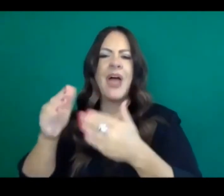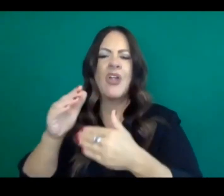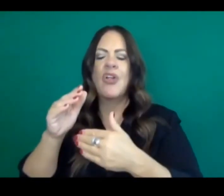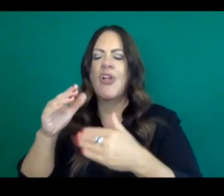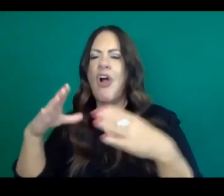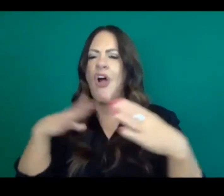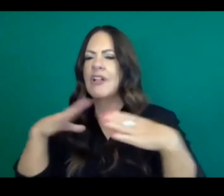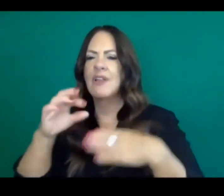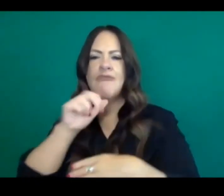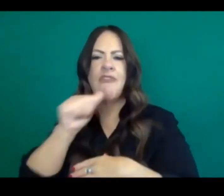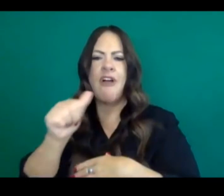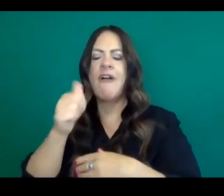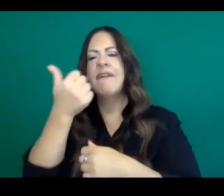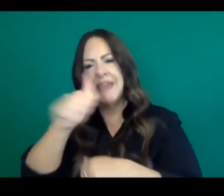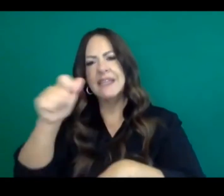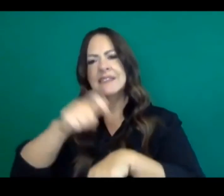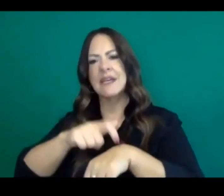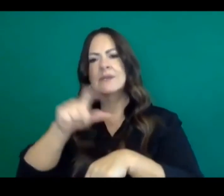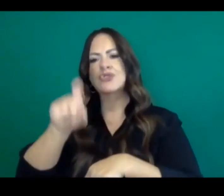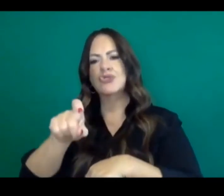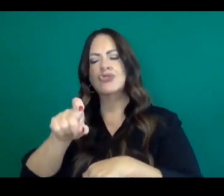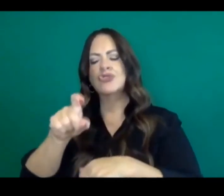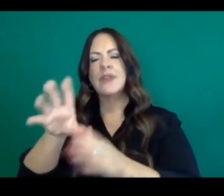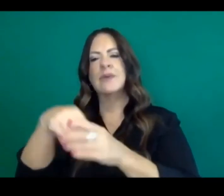Claudia Pechetta, KNX Radio.